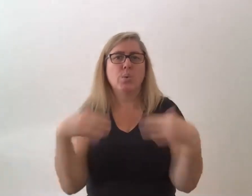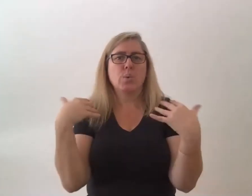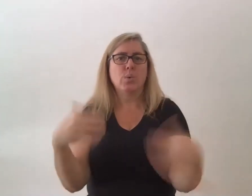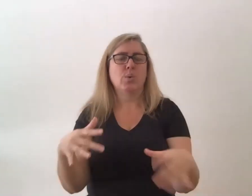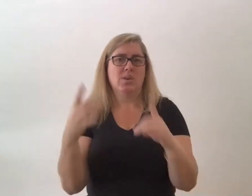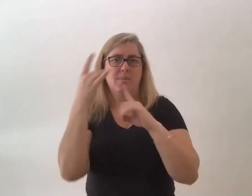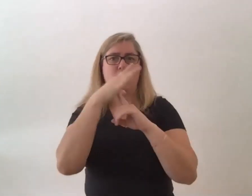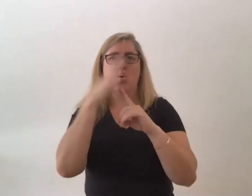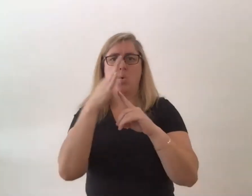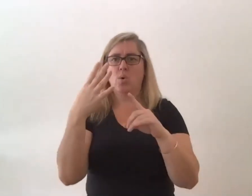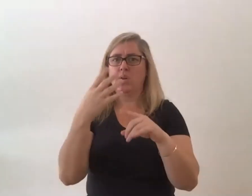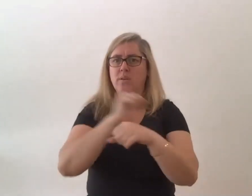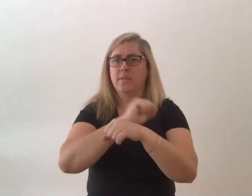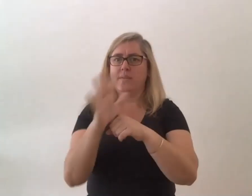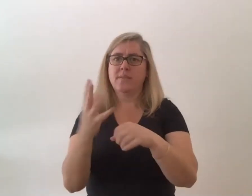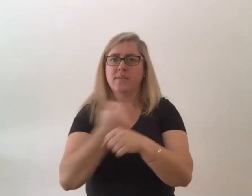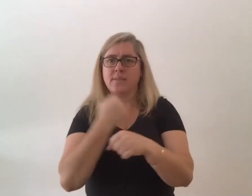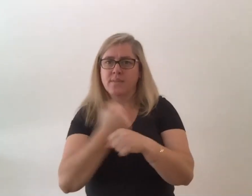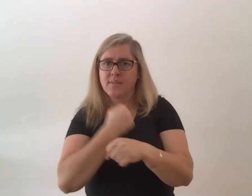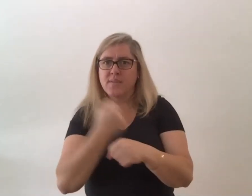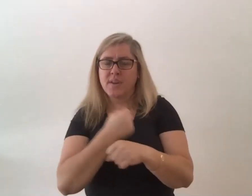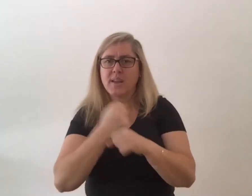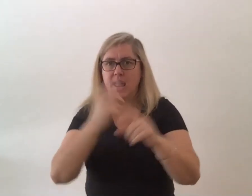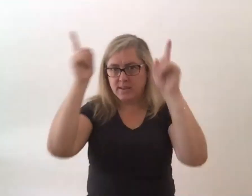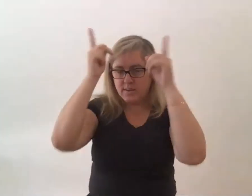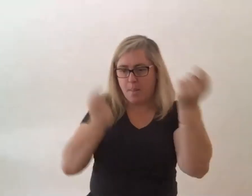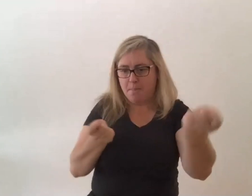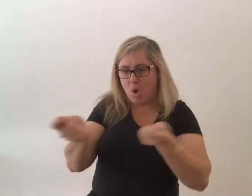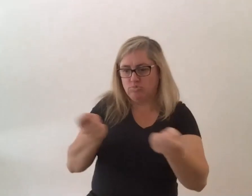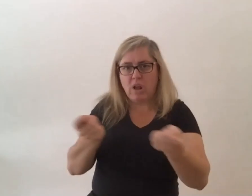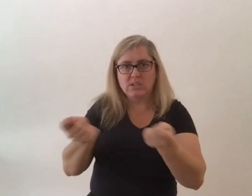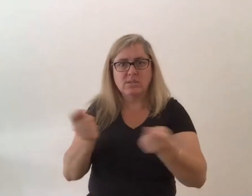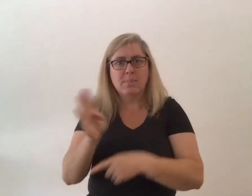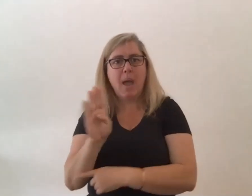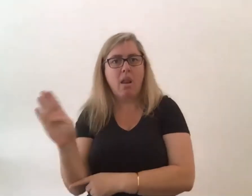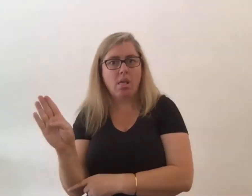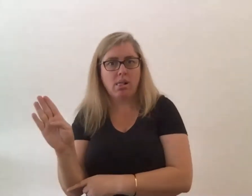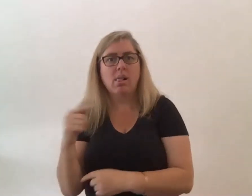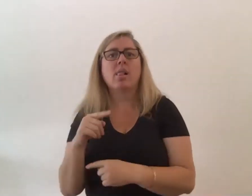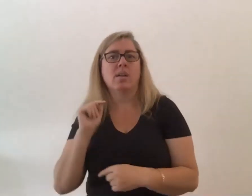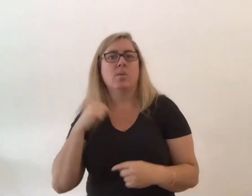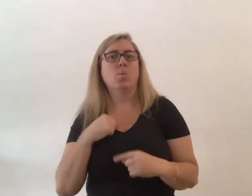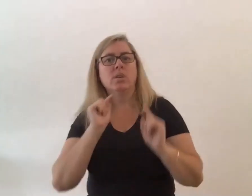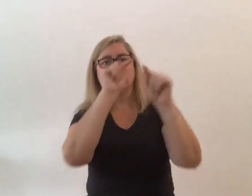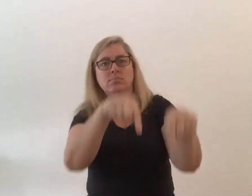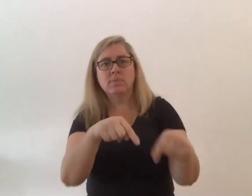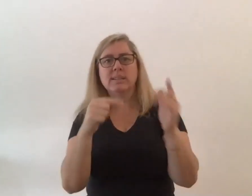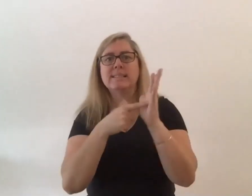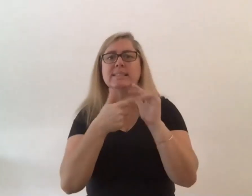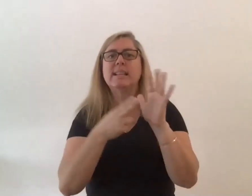documentary filmmakers and caroline moderated the panel and we're at the town hall and really